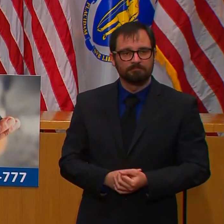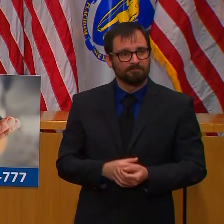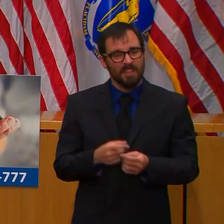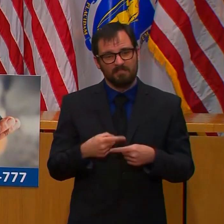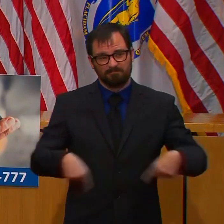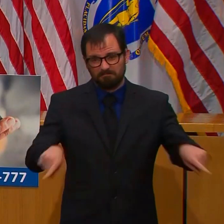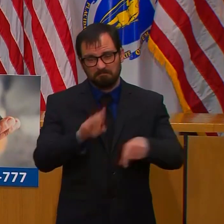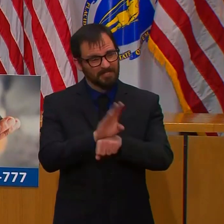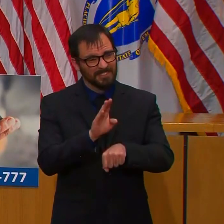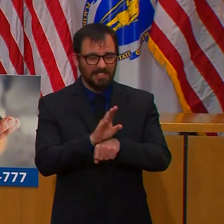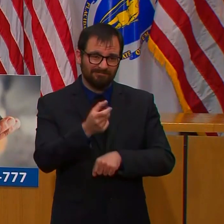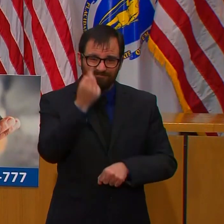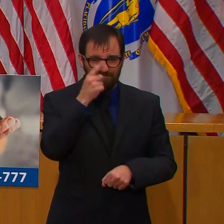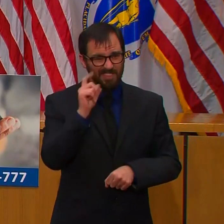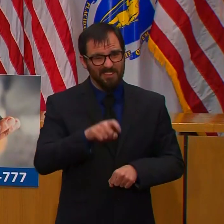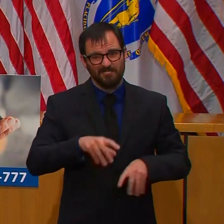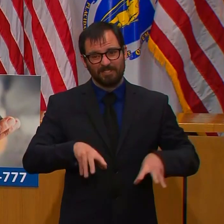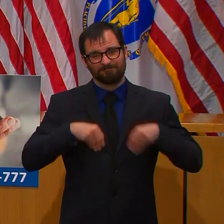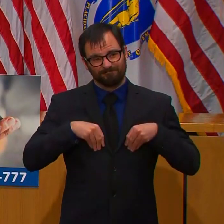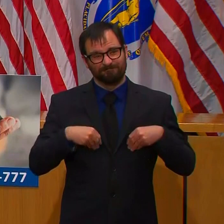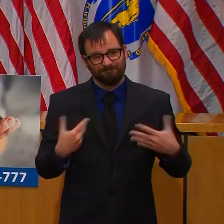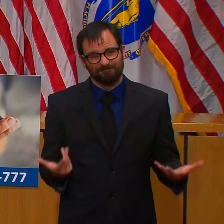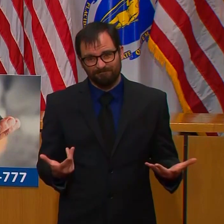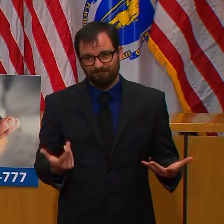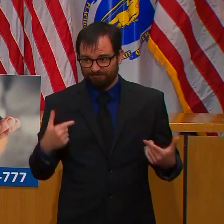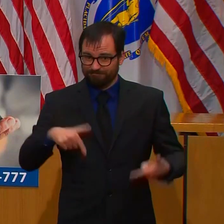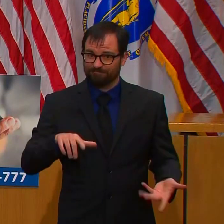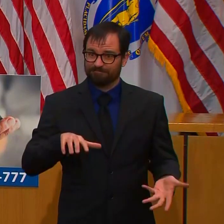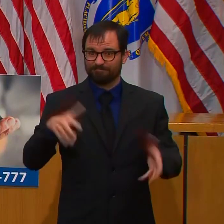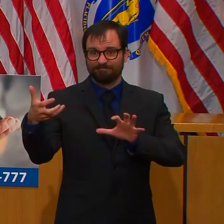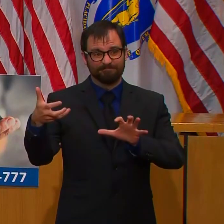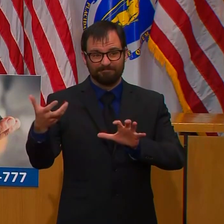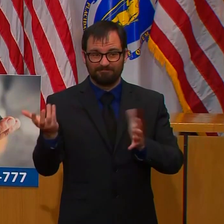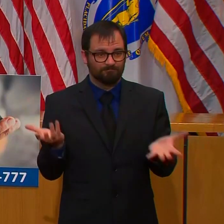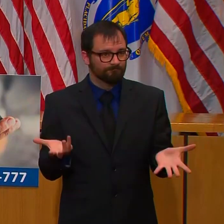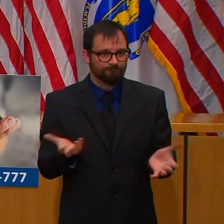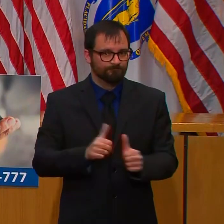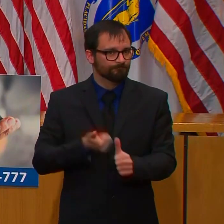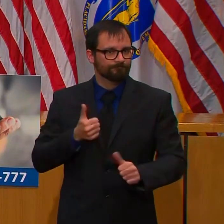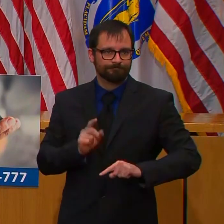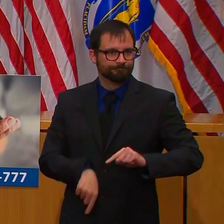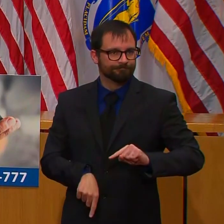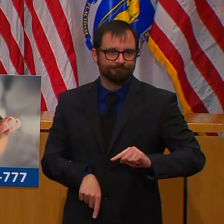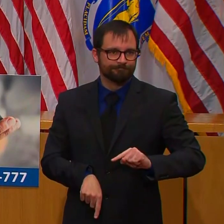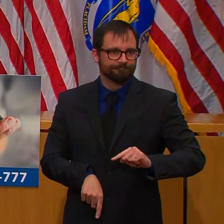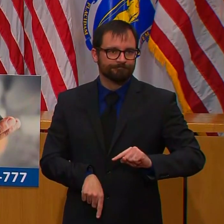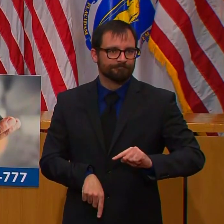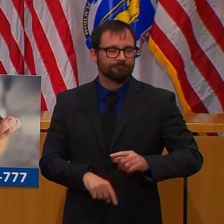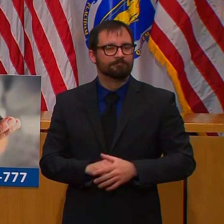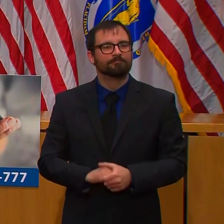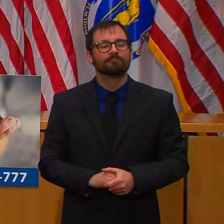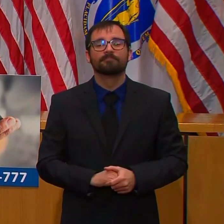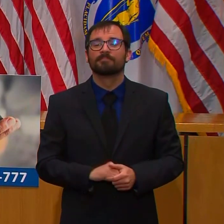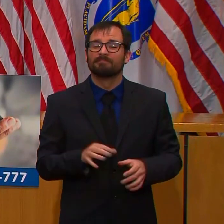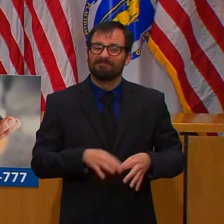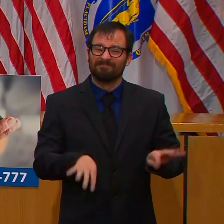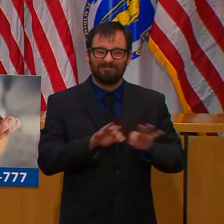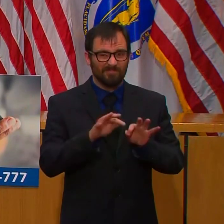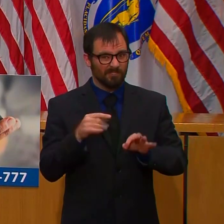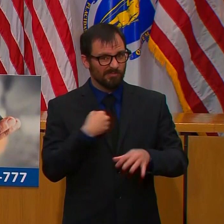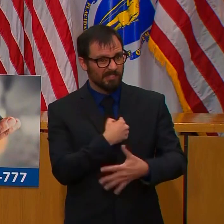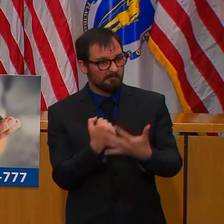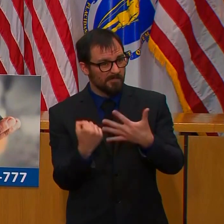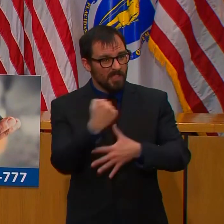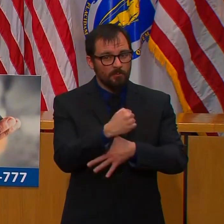safety of them and their employees and others here in the commonwealth. Because if we can